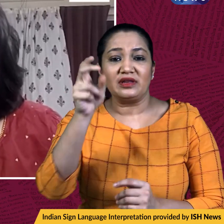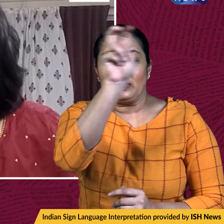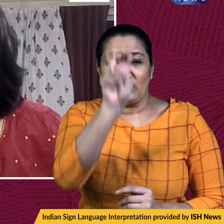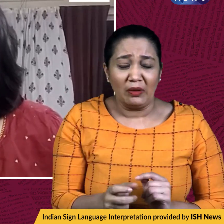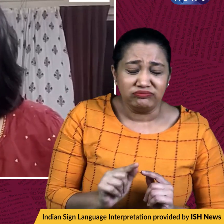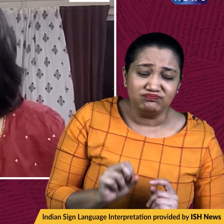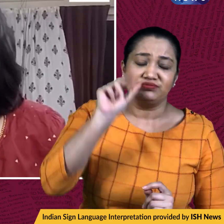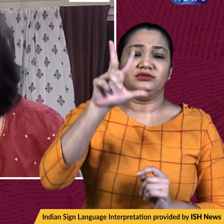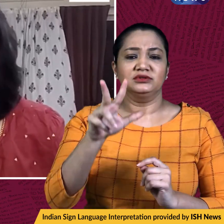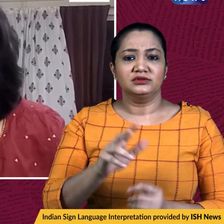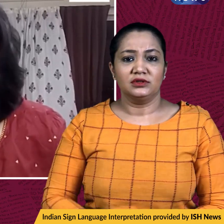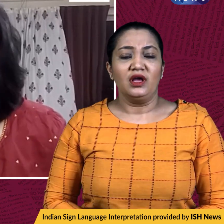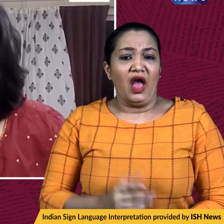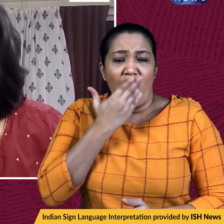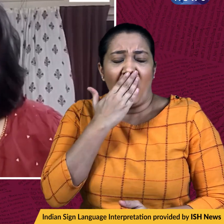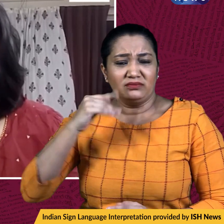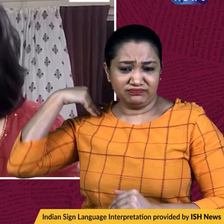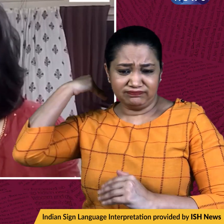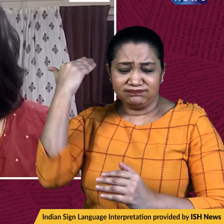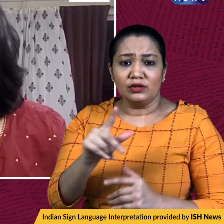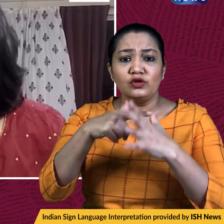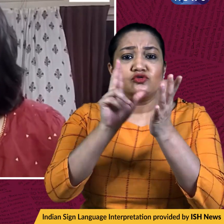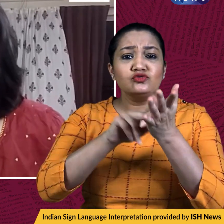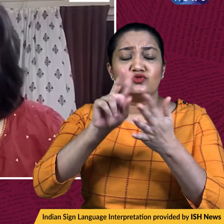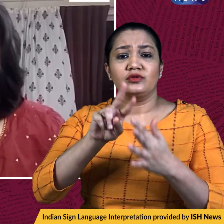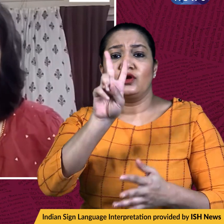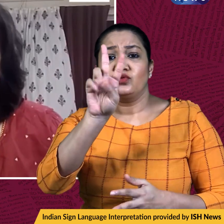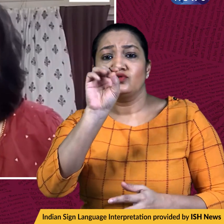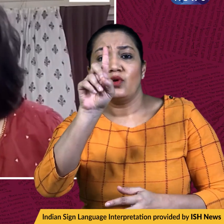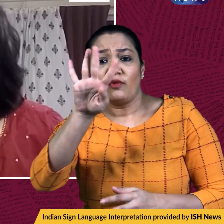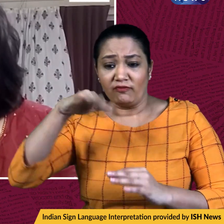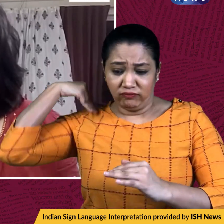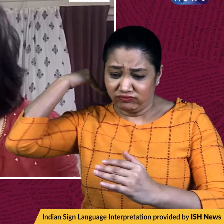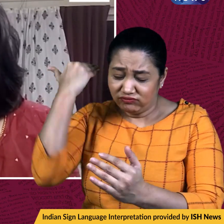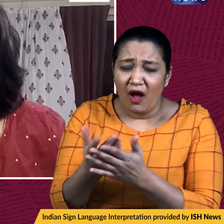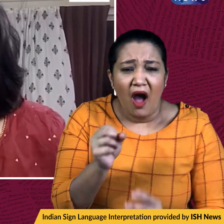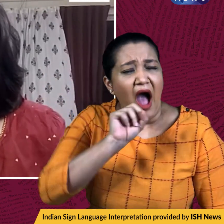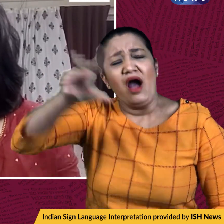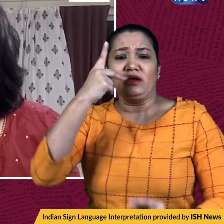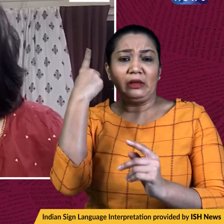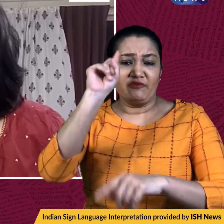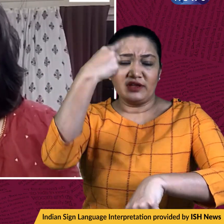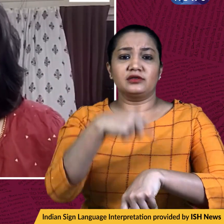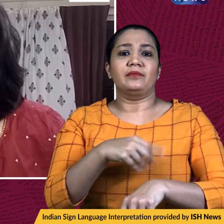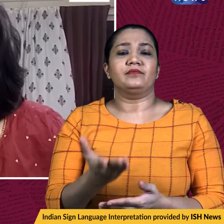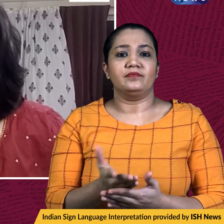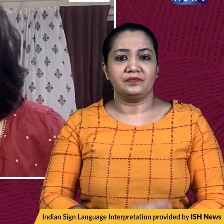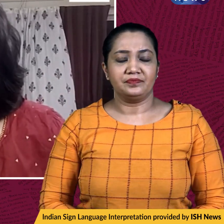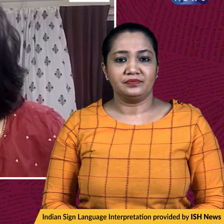battle. That is the highest level since June 2014. Now, it rose after, even after the International